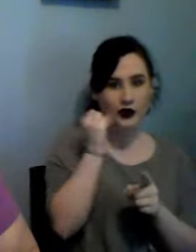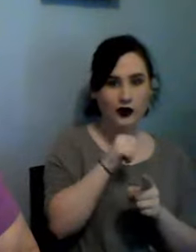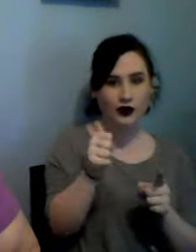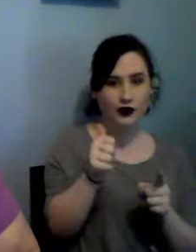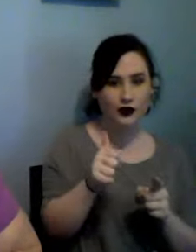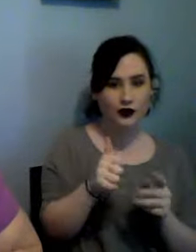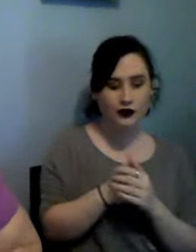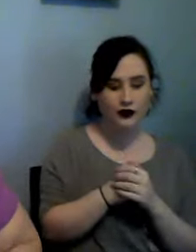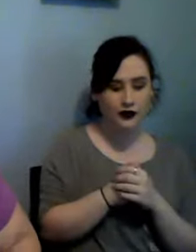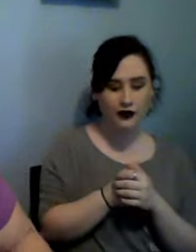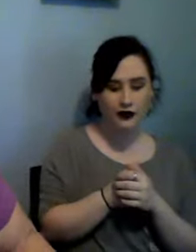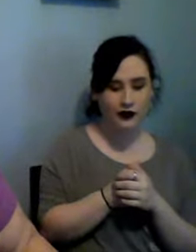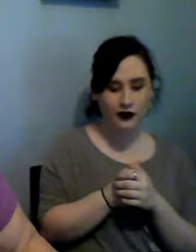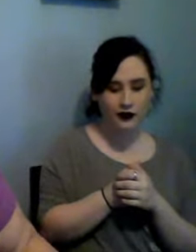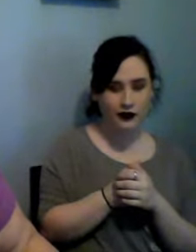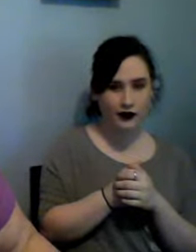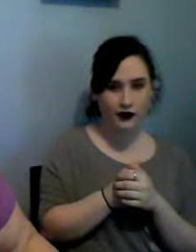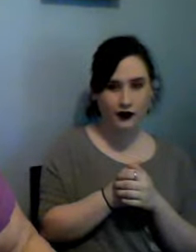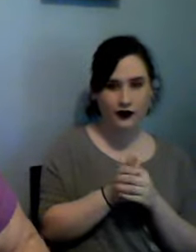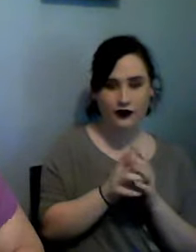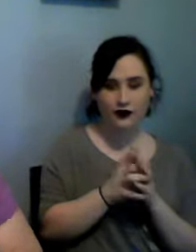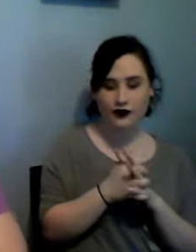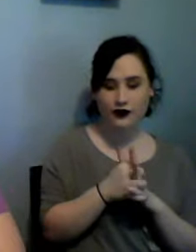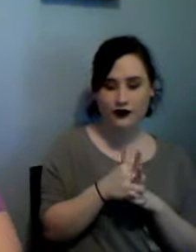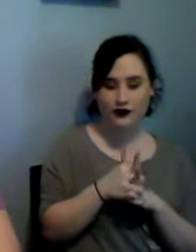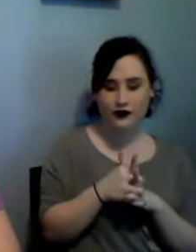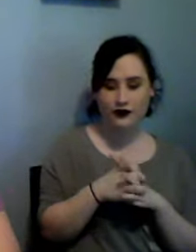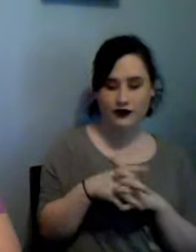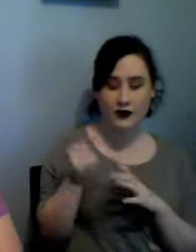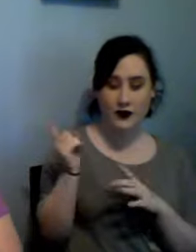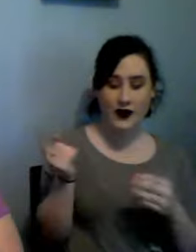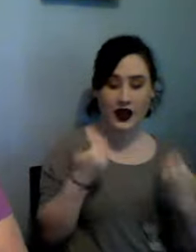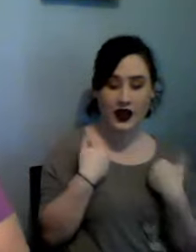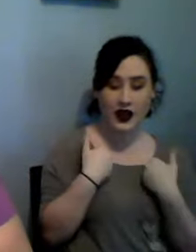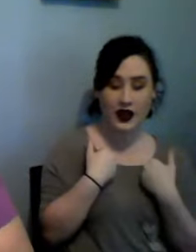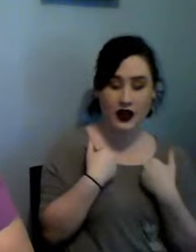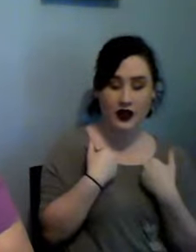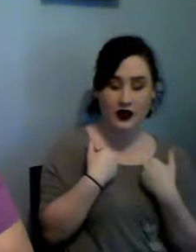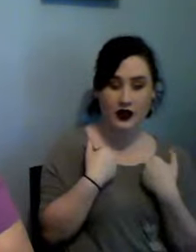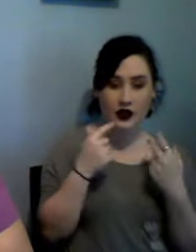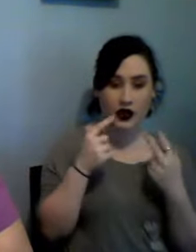I have two more tiny modern modernist